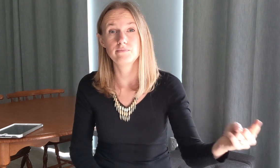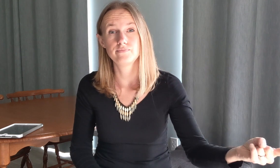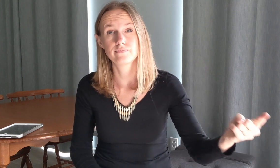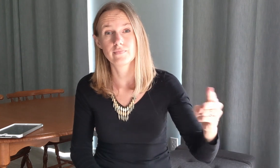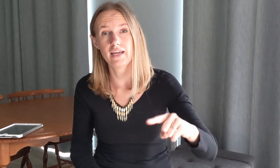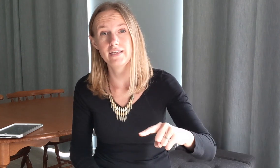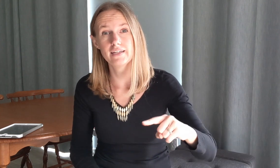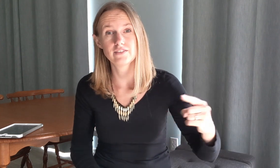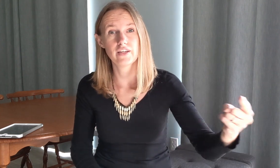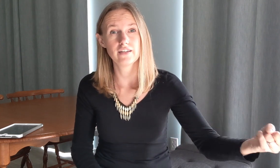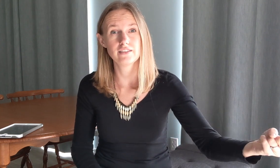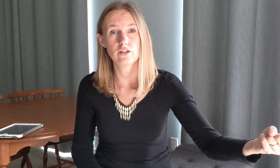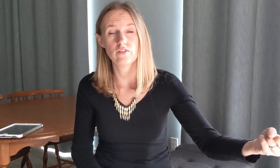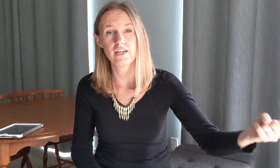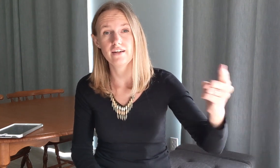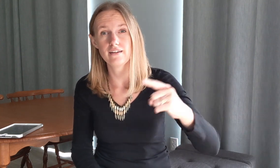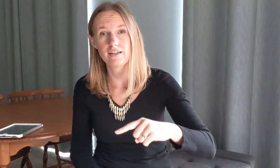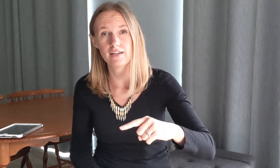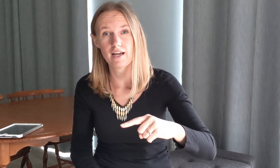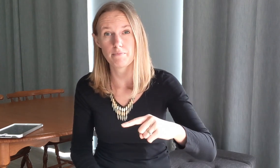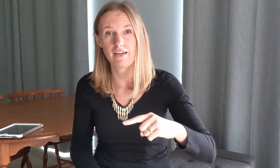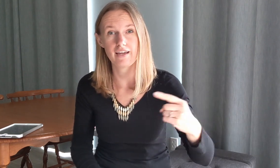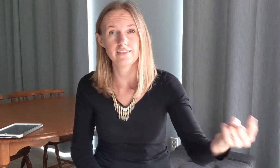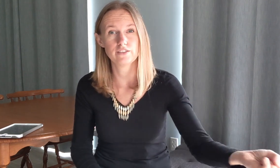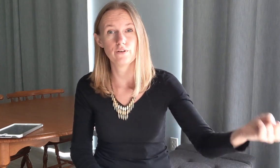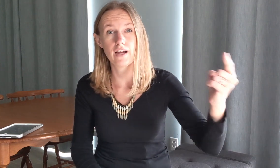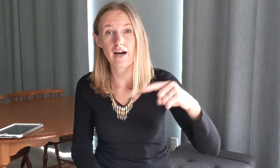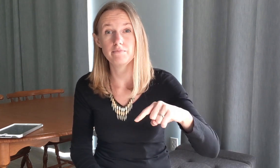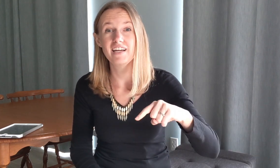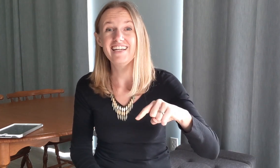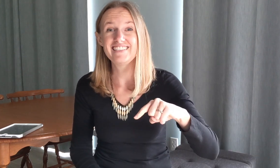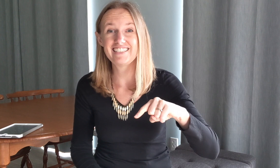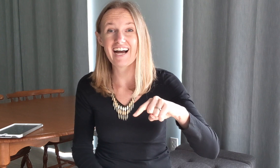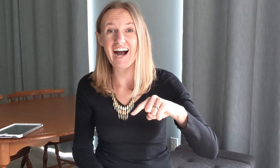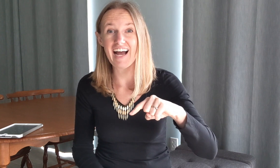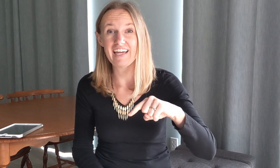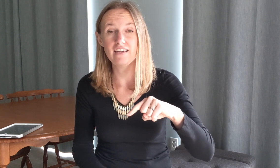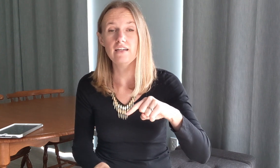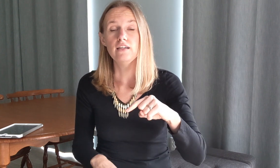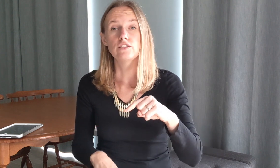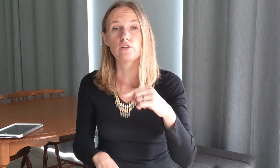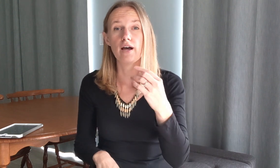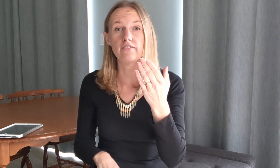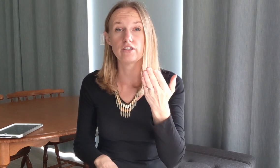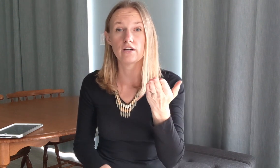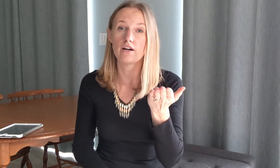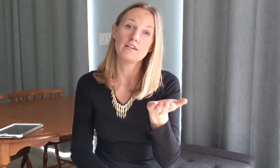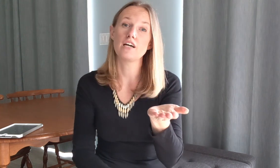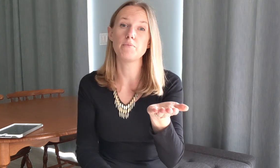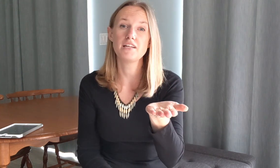okay index finger over here coming okay so come to die so you have your dominant